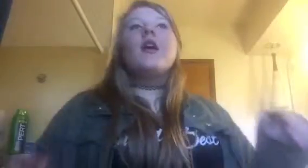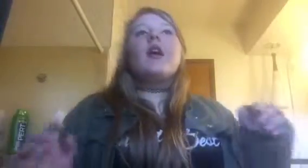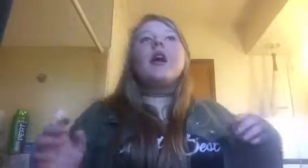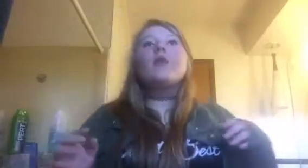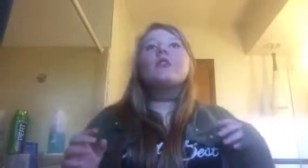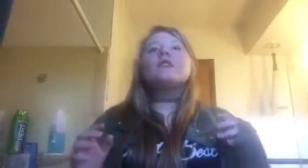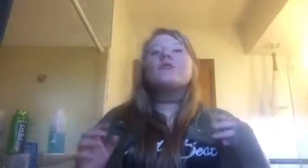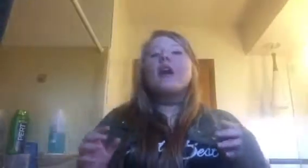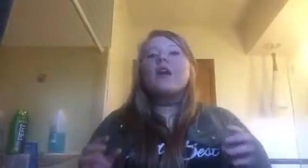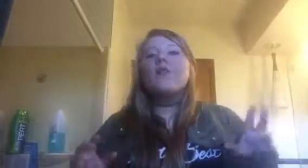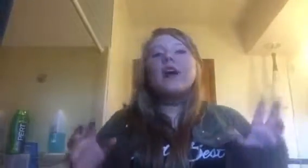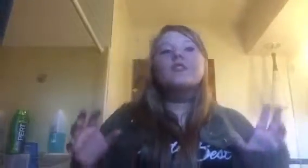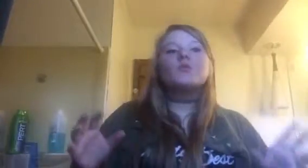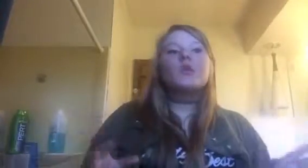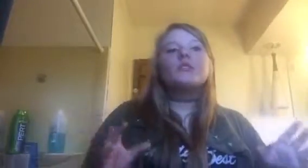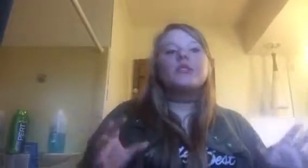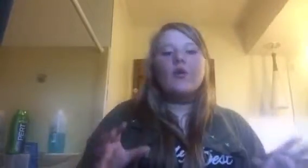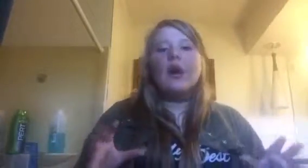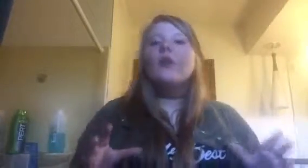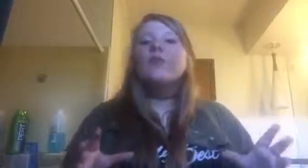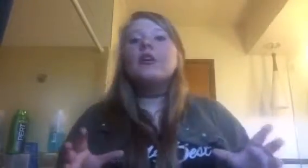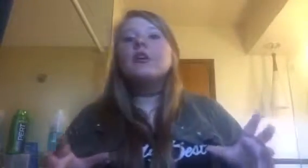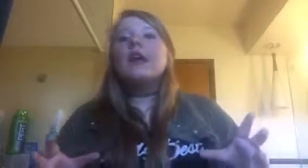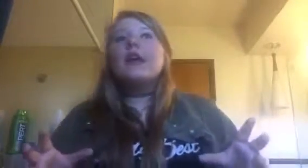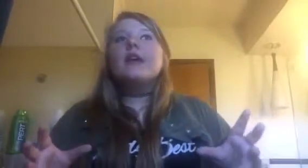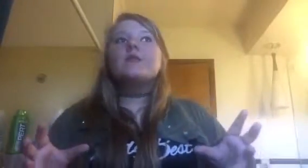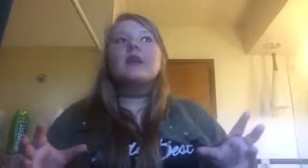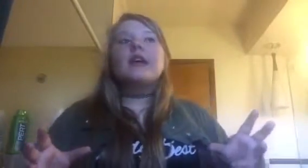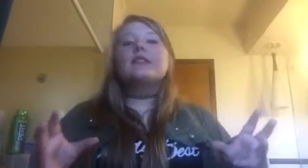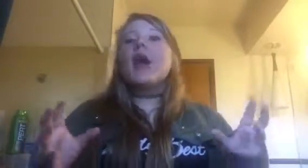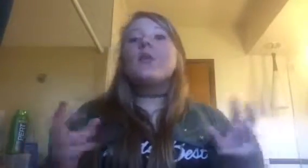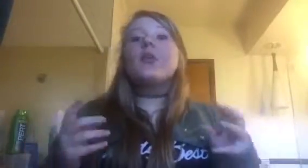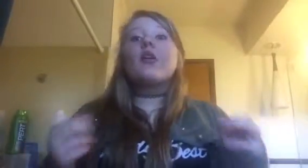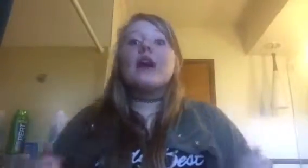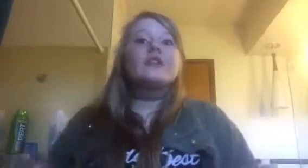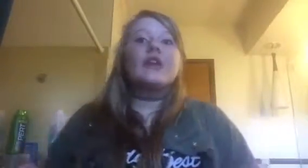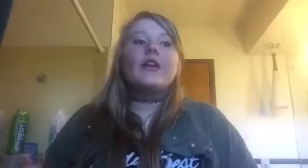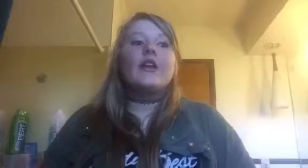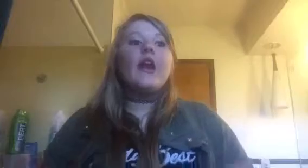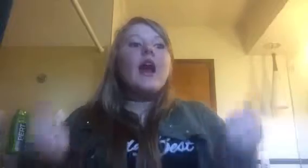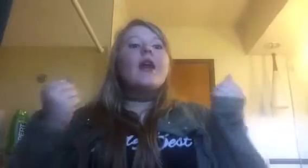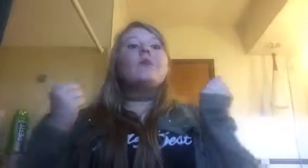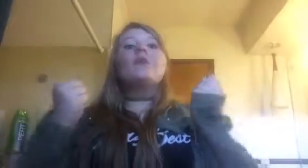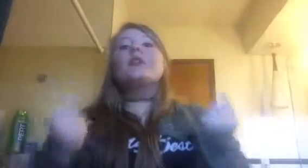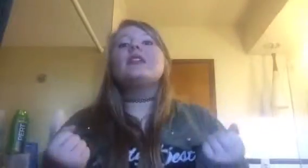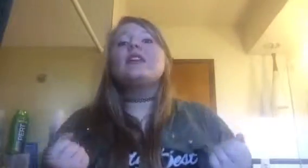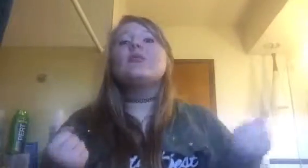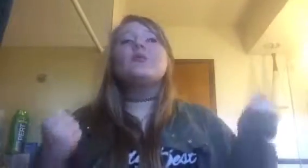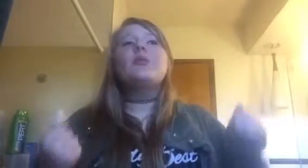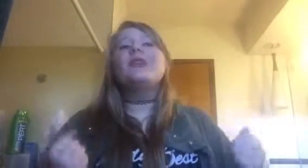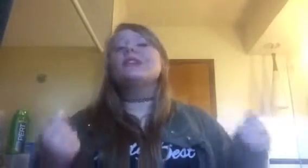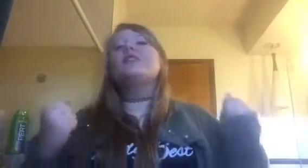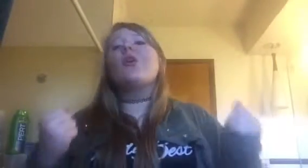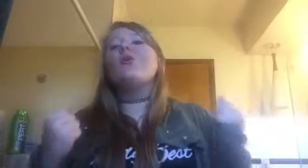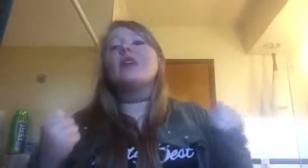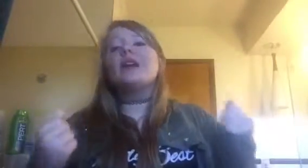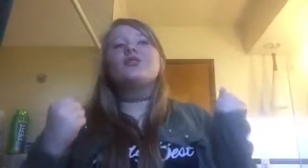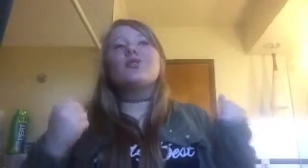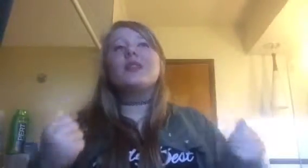The reason why I find this one so helpful is because I'm a procrastinator. I really, really don't like doing